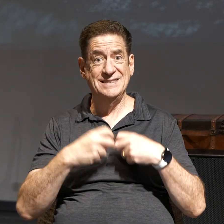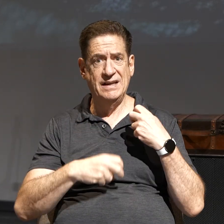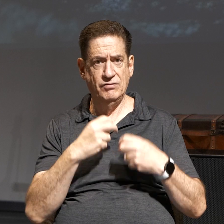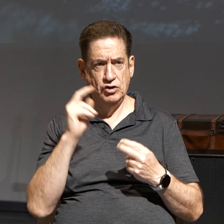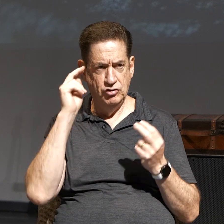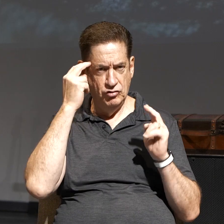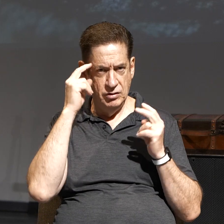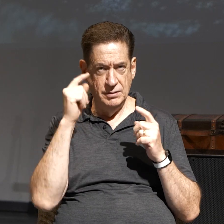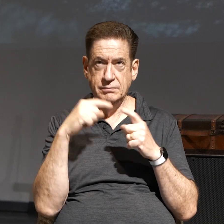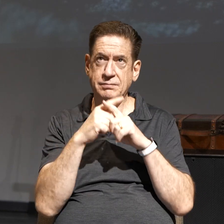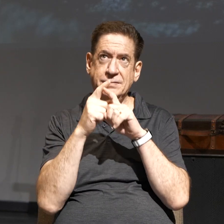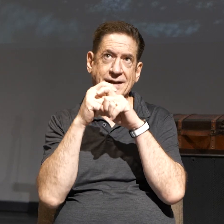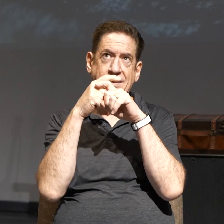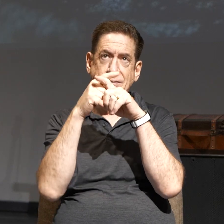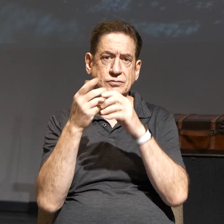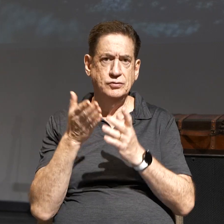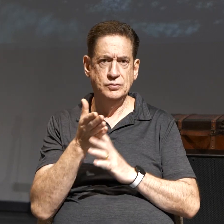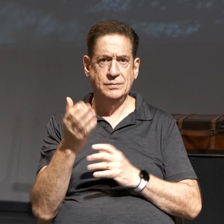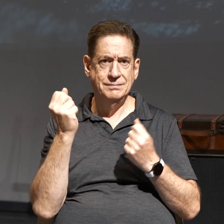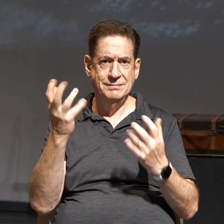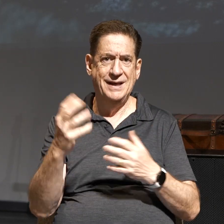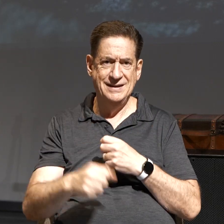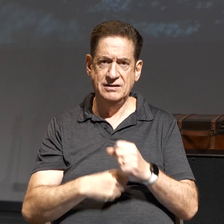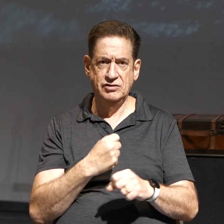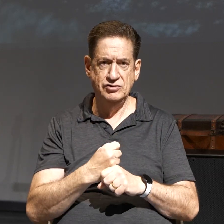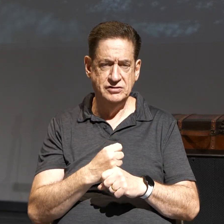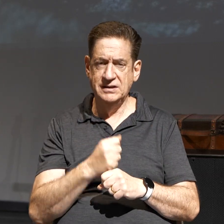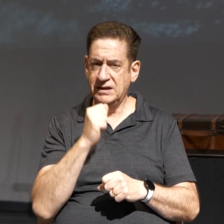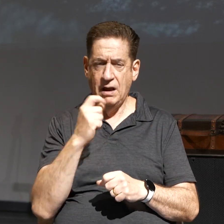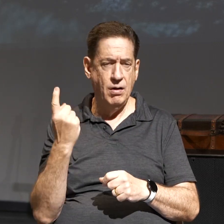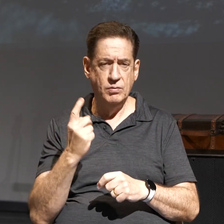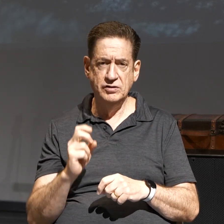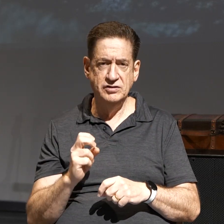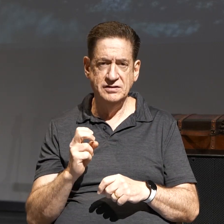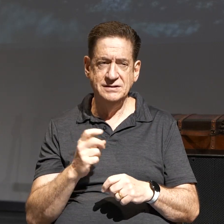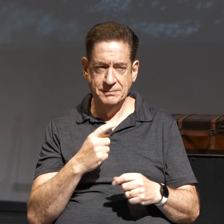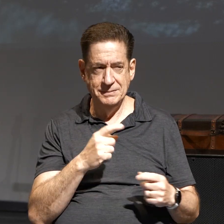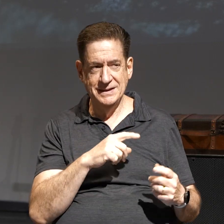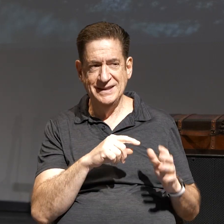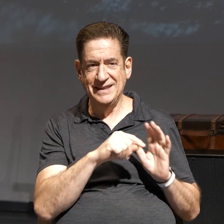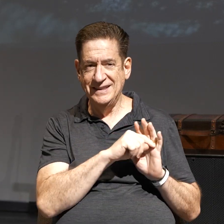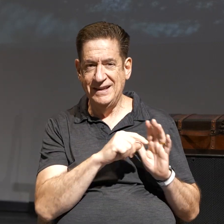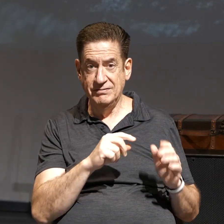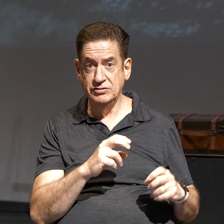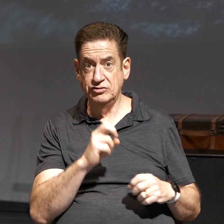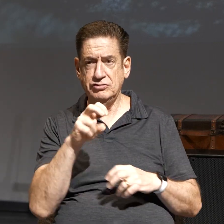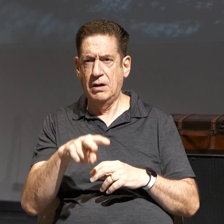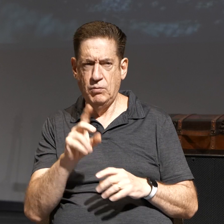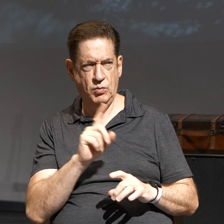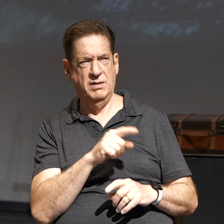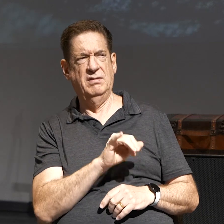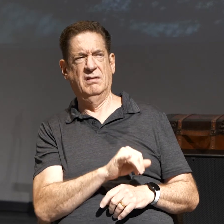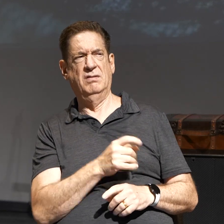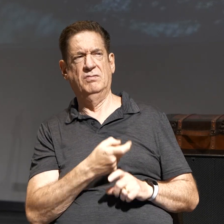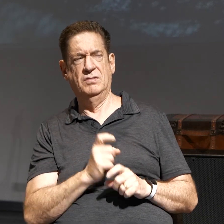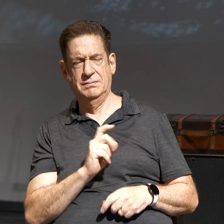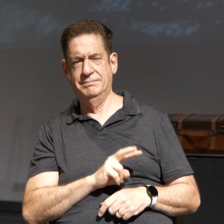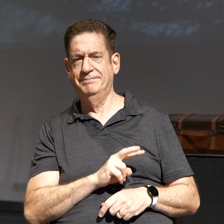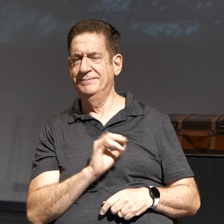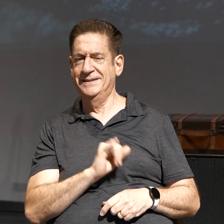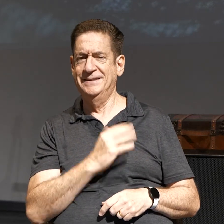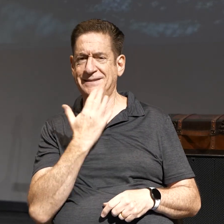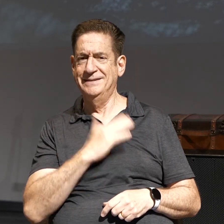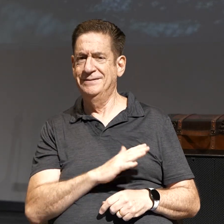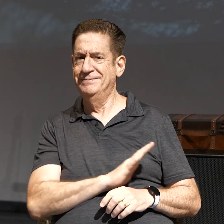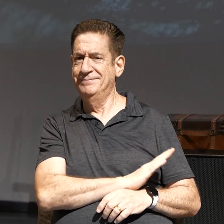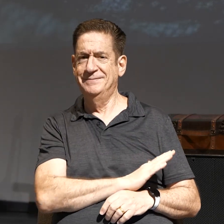pathways that I've developed through the years. Not perfect. There's still junk in there once in a while. There's stuff that pops up and goes, where did that come from? That's wicked. That's evil.